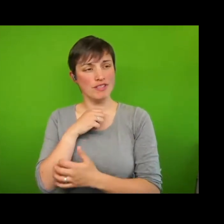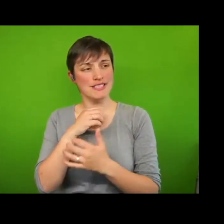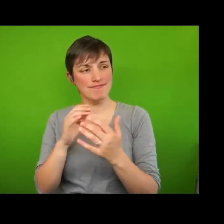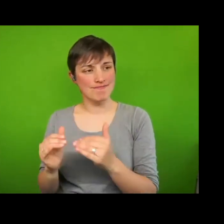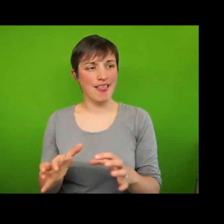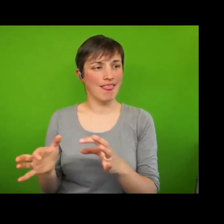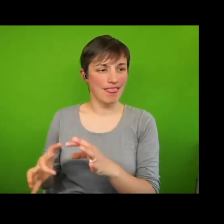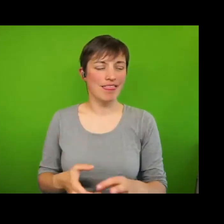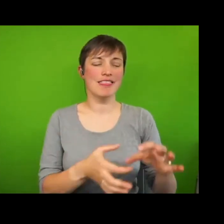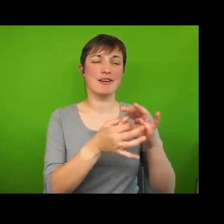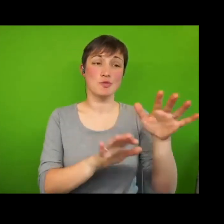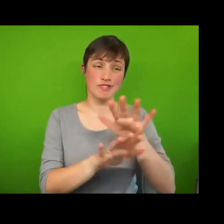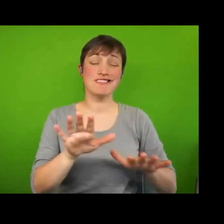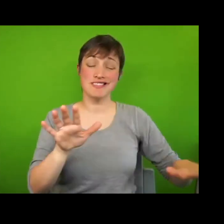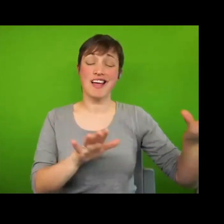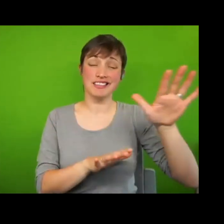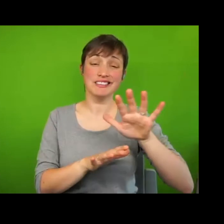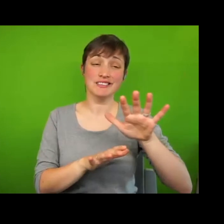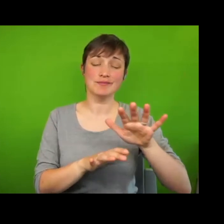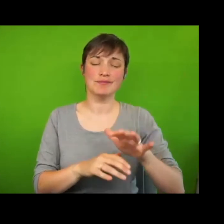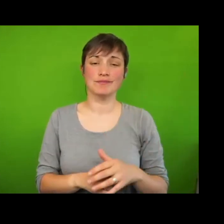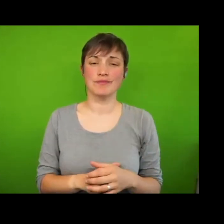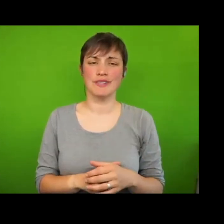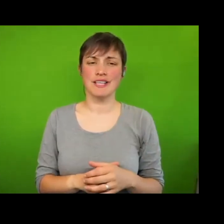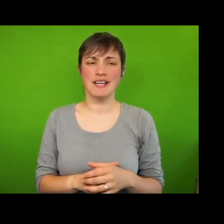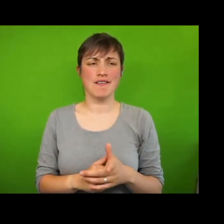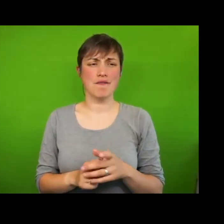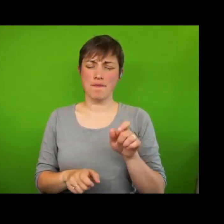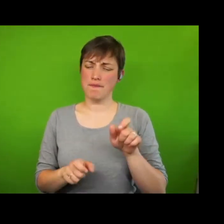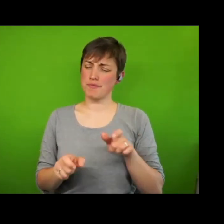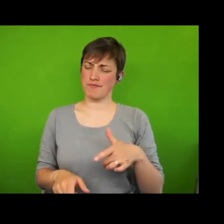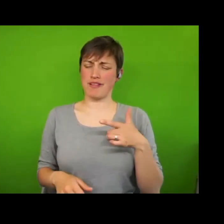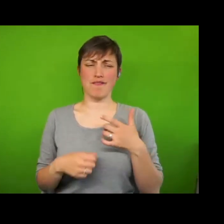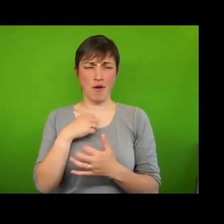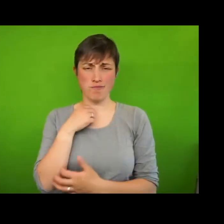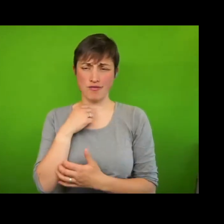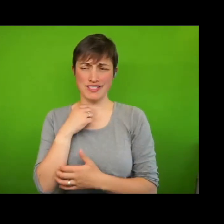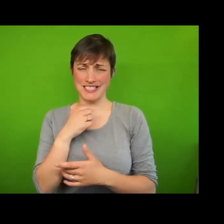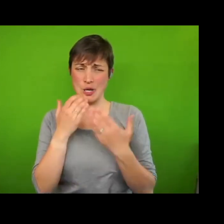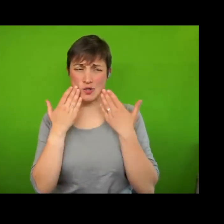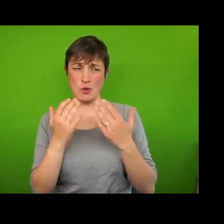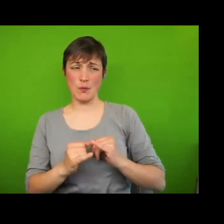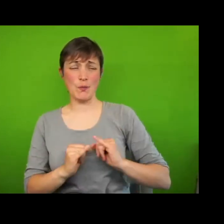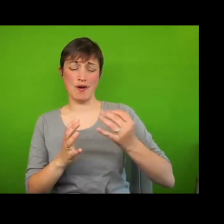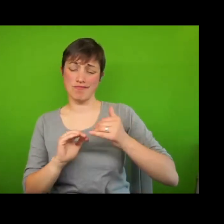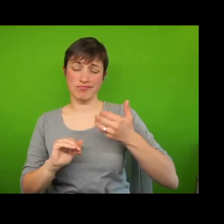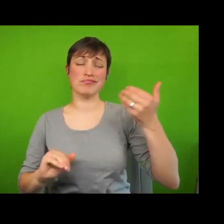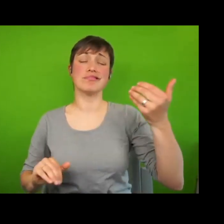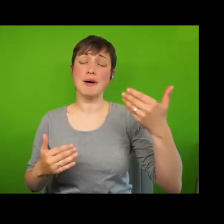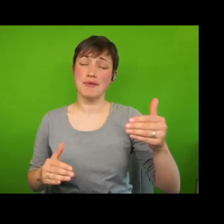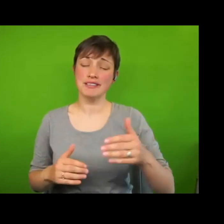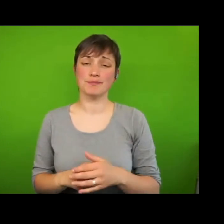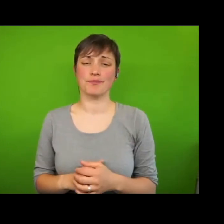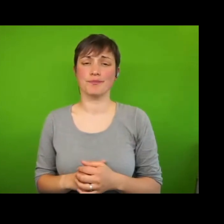which by and large looms larger in the life of people living in poverty than the rest of the population. As one